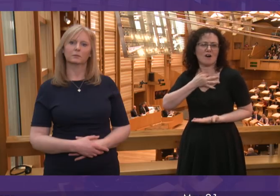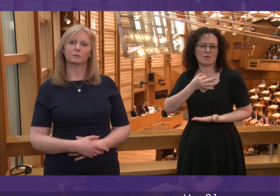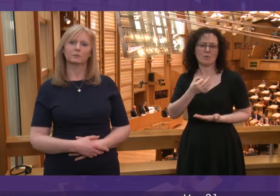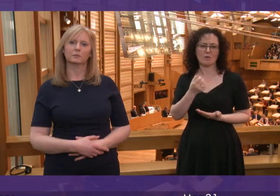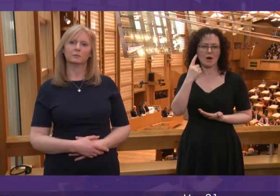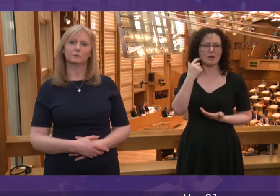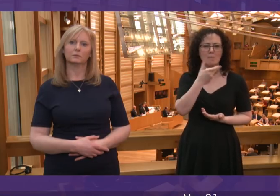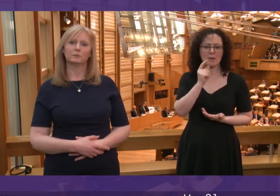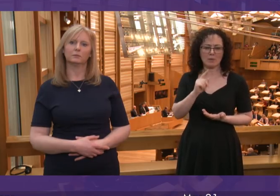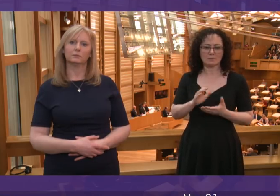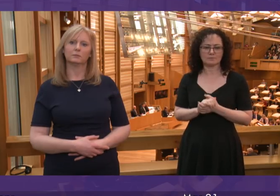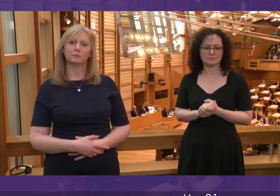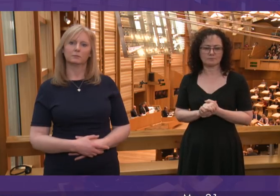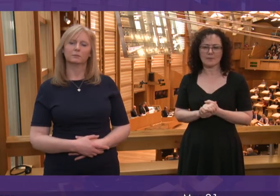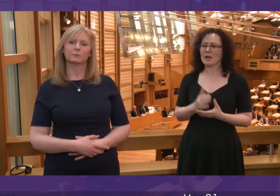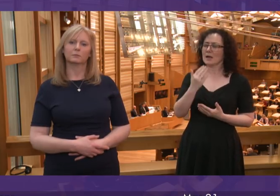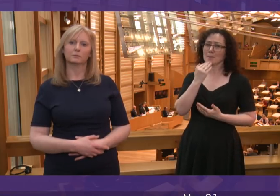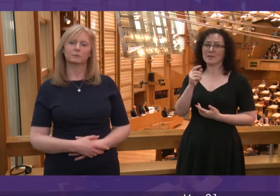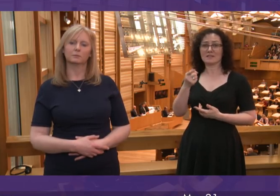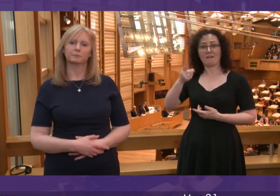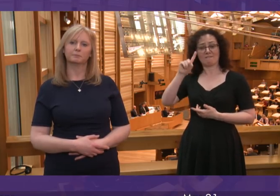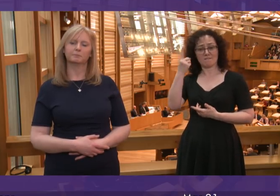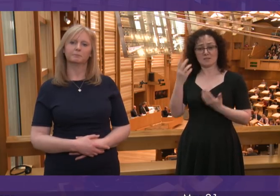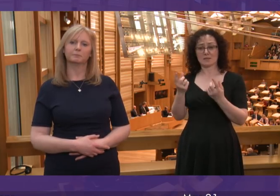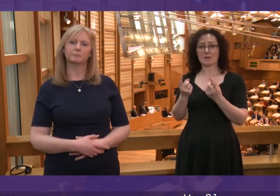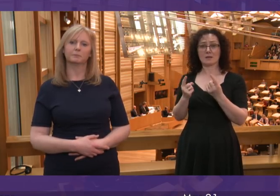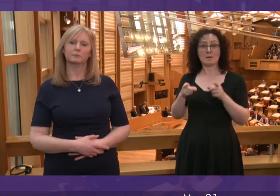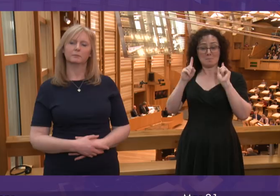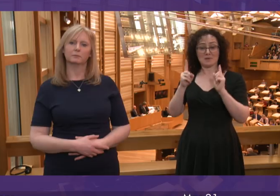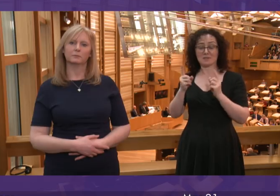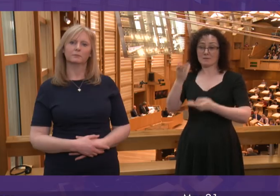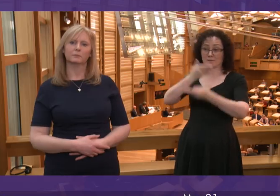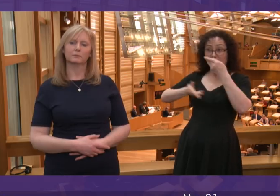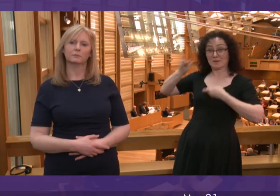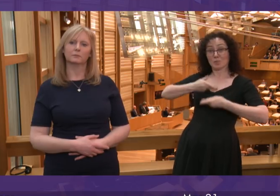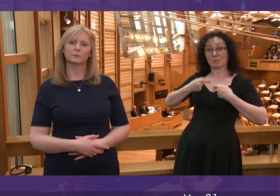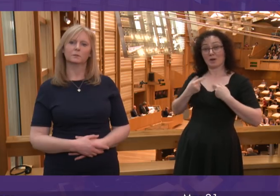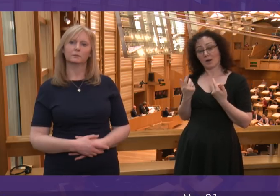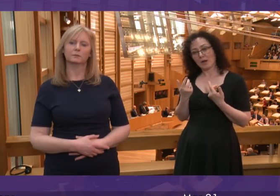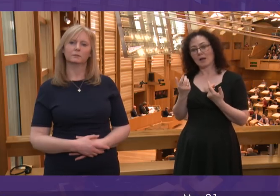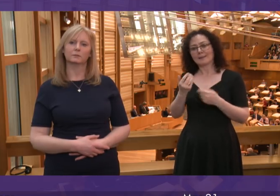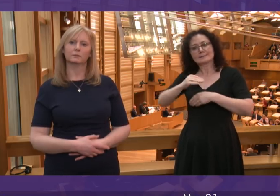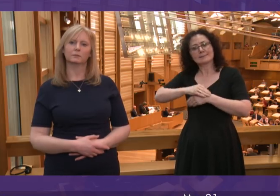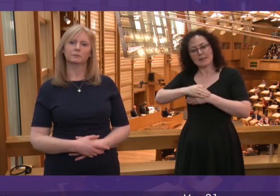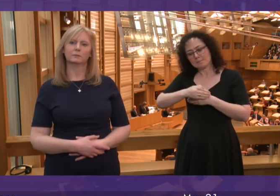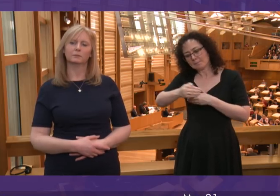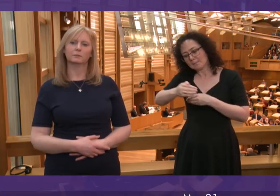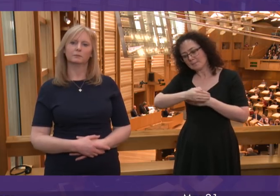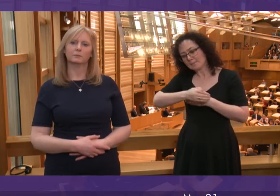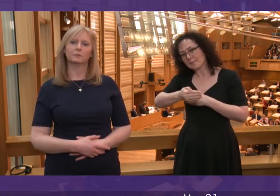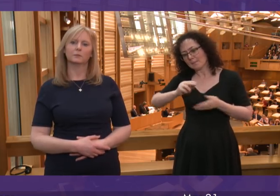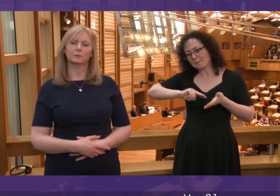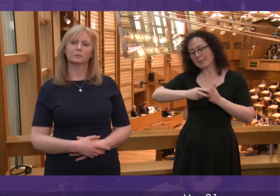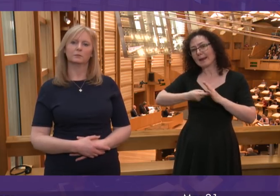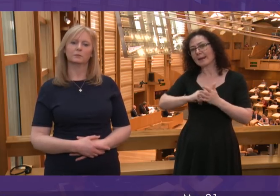I ask her to give us some details about the time scale that she envisages for the implementation of the Task Force Delivery